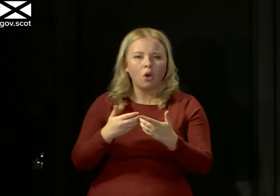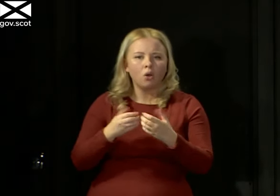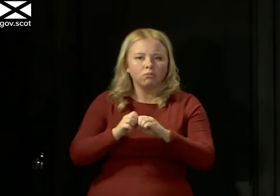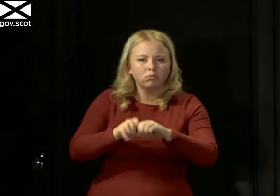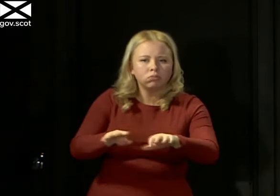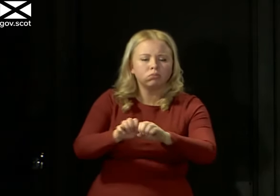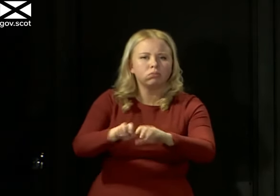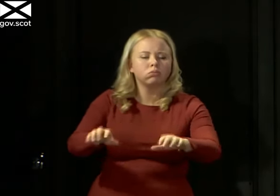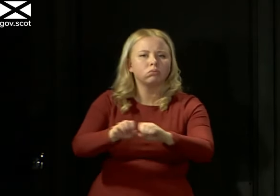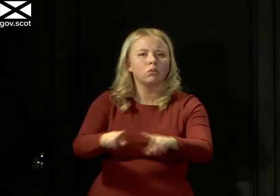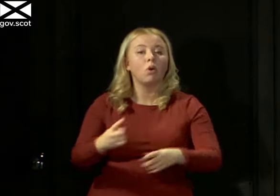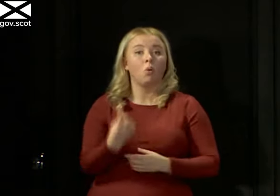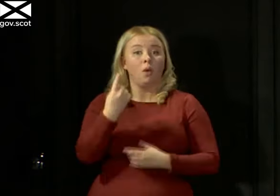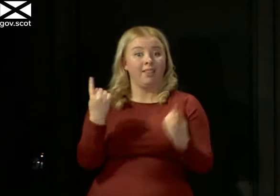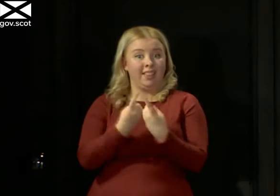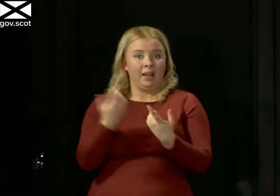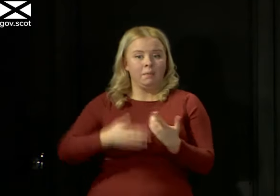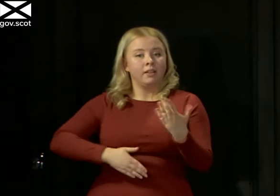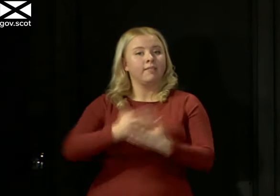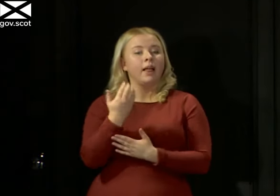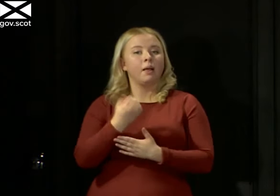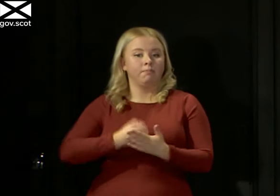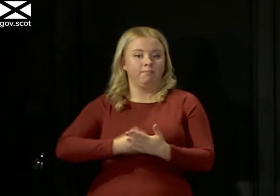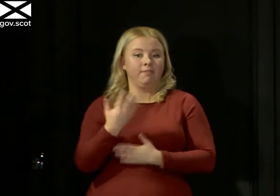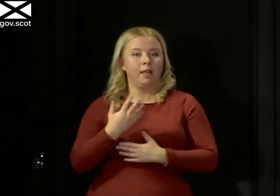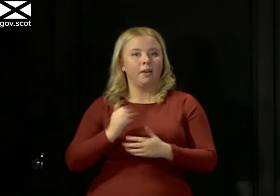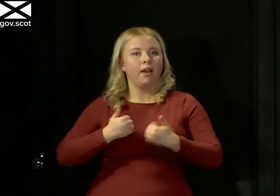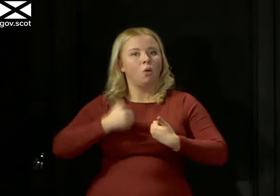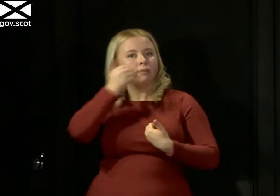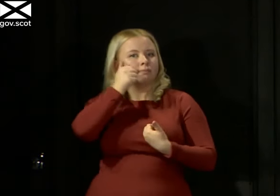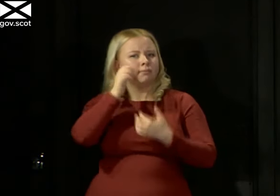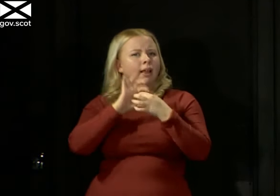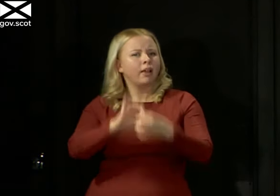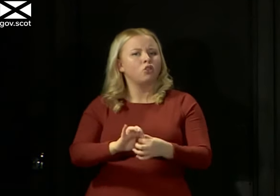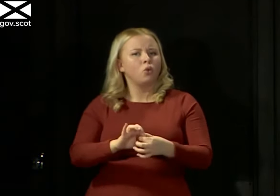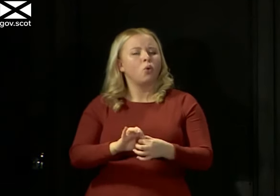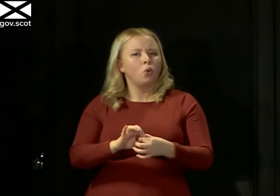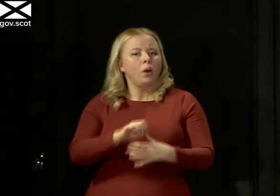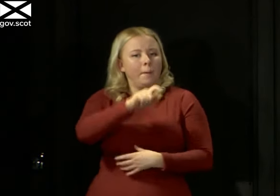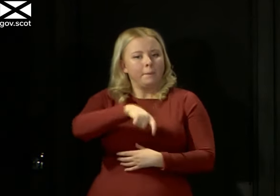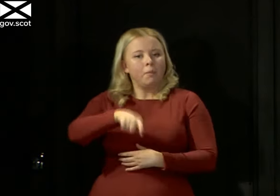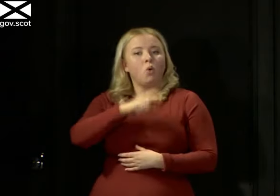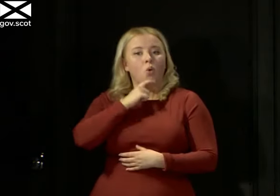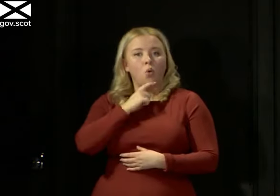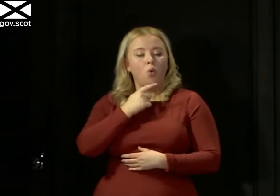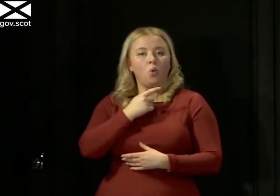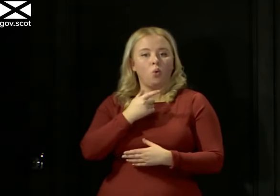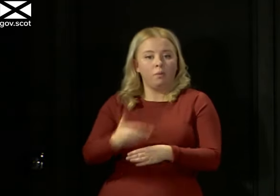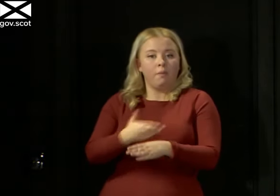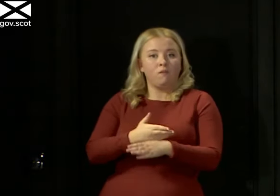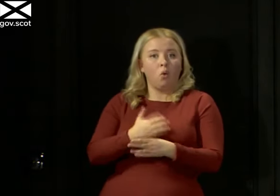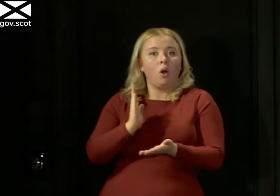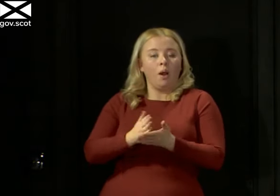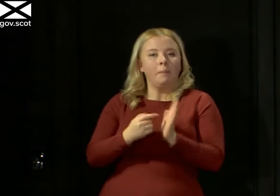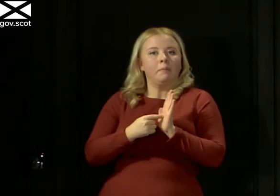one of the things that has been developing is our knowledge around the ability of people who are asymptomatic or pre-symptomatic